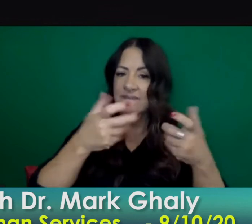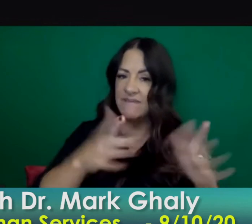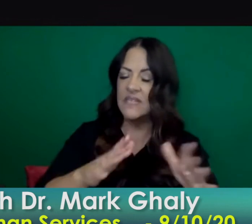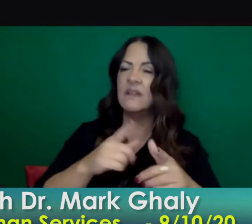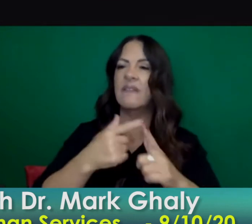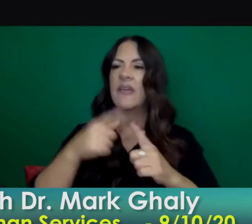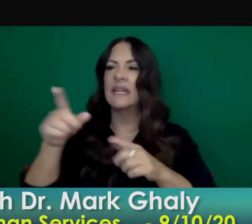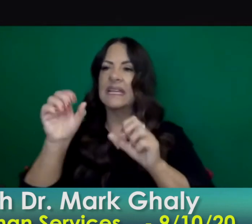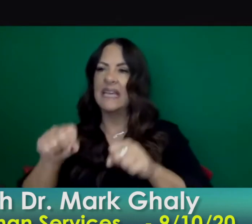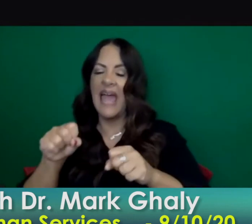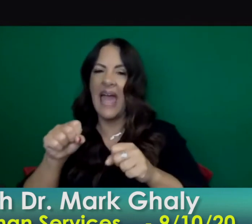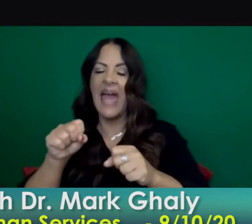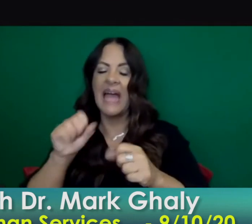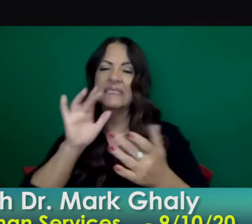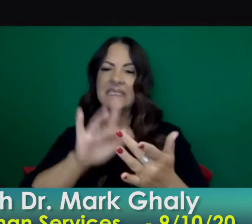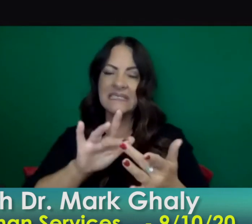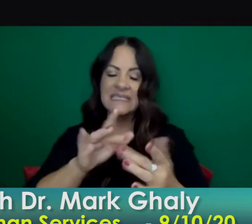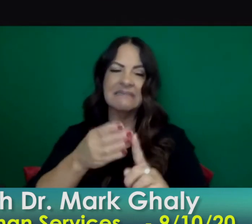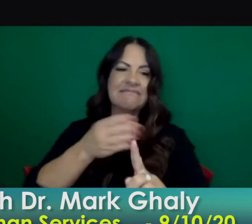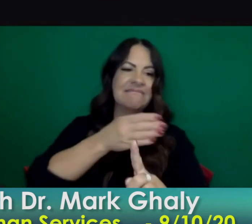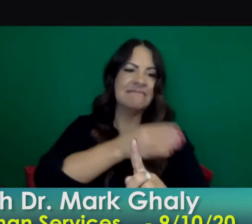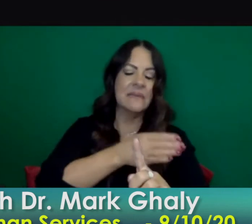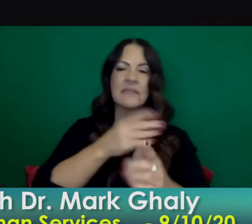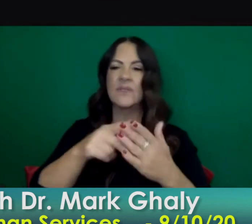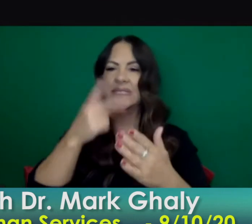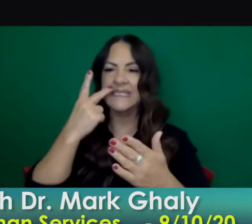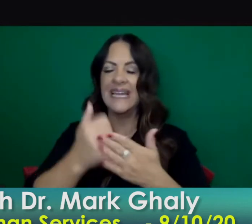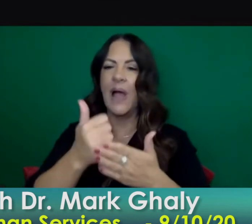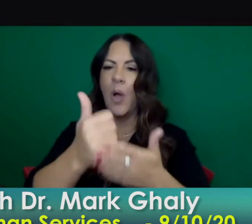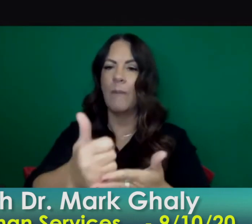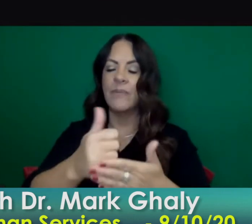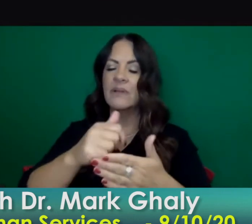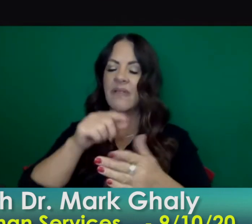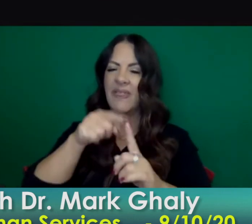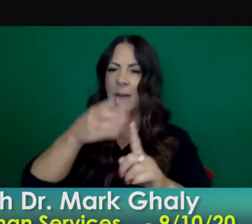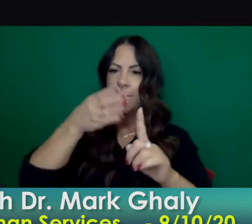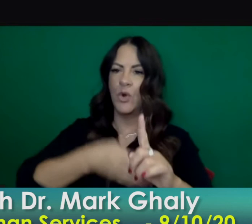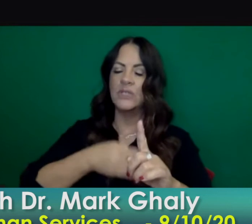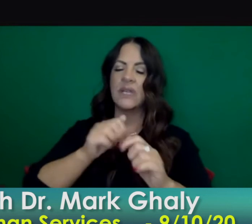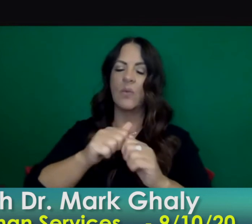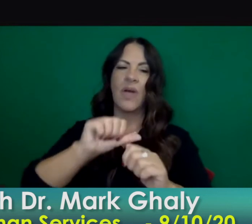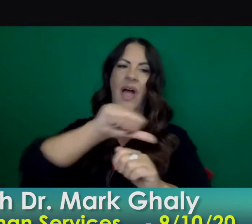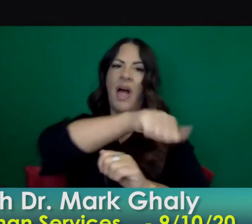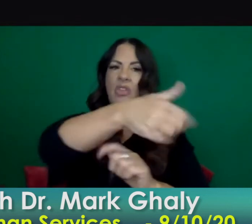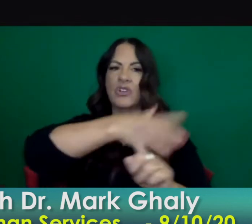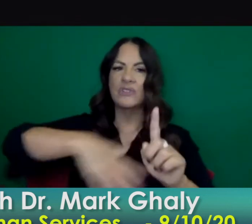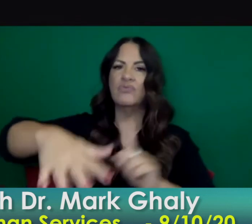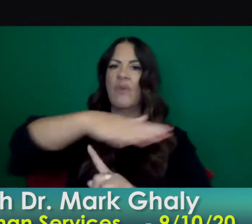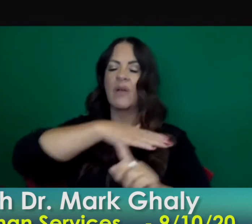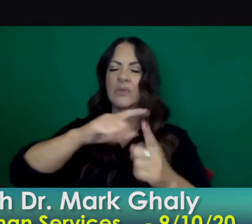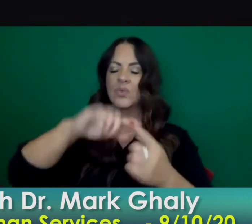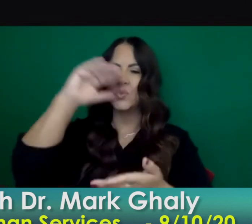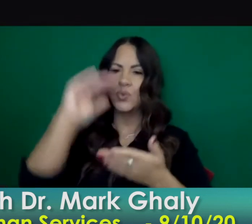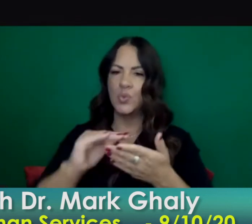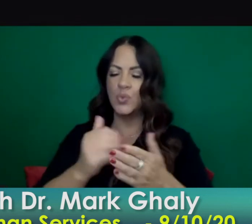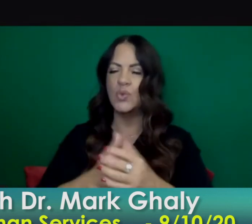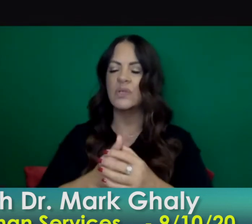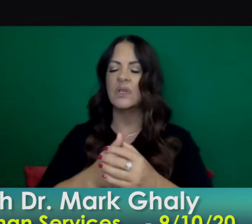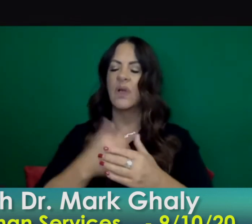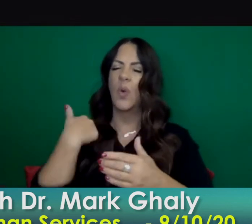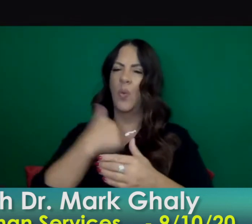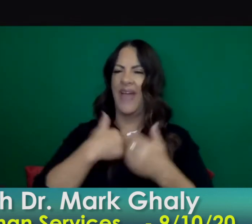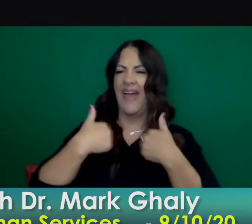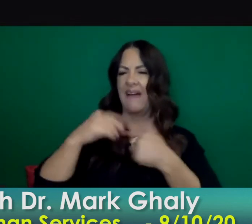uncontrolled transmission and surges so the whole idea and theory of the case is that you use those tools